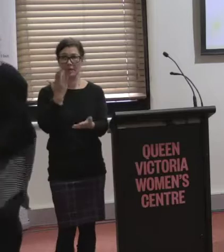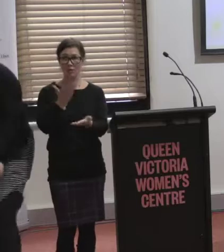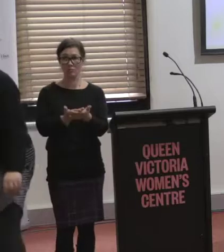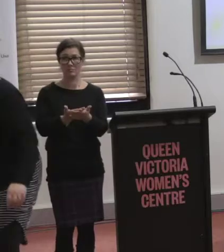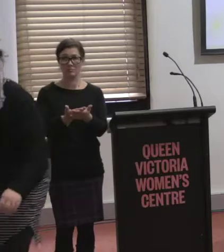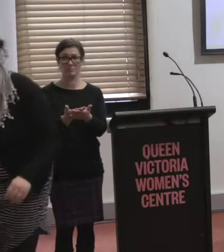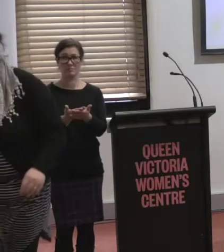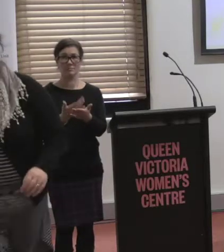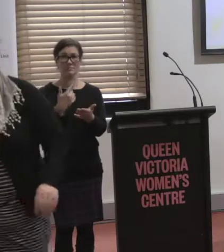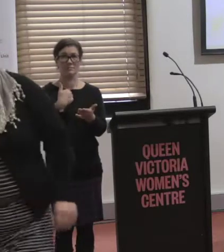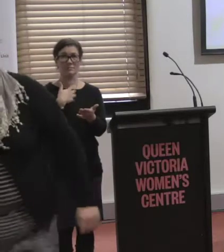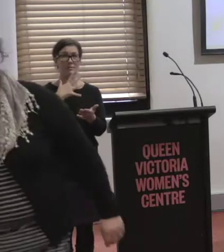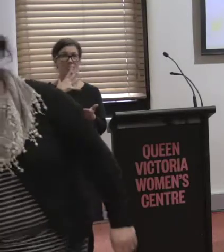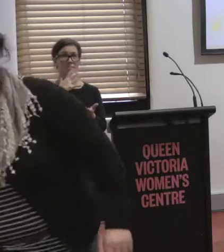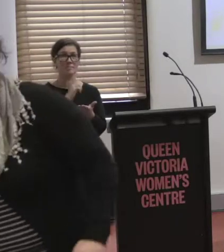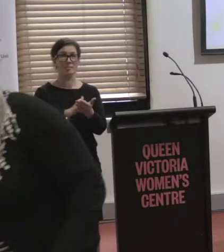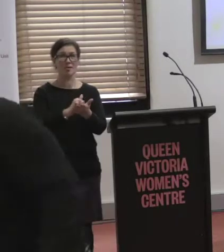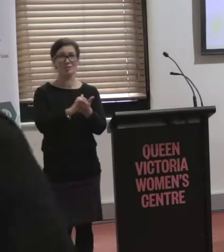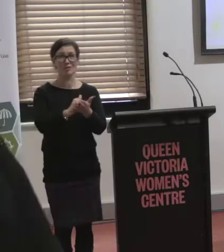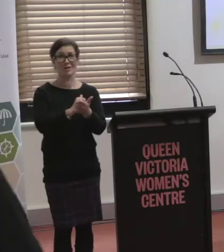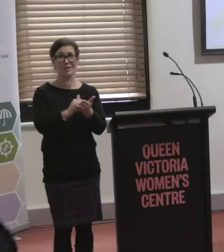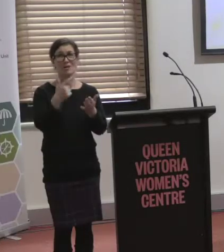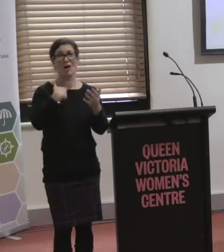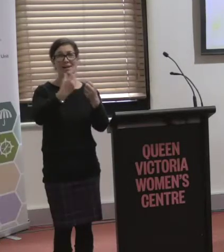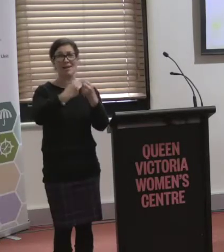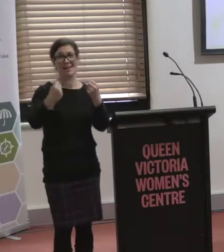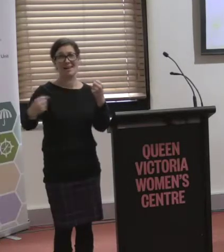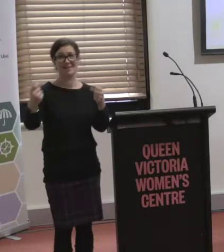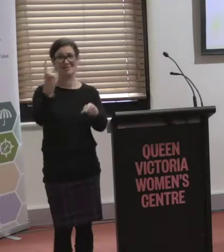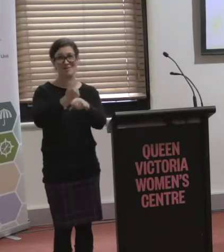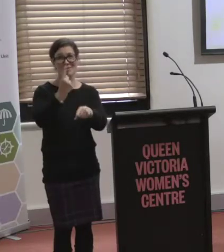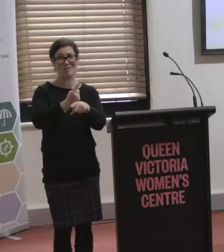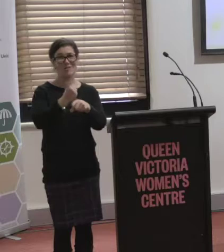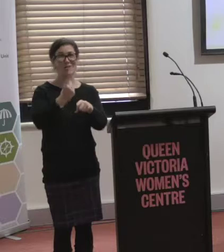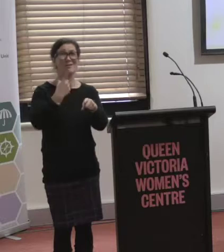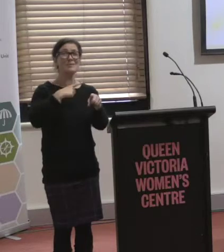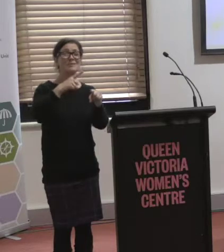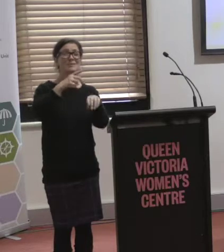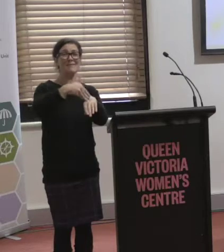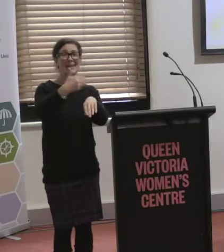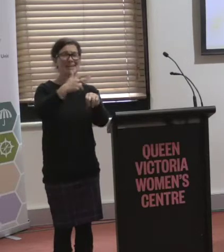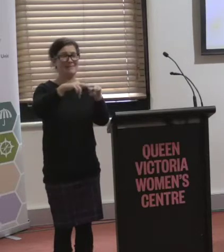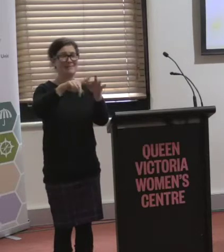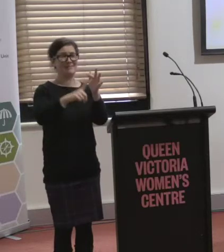I apologise in advance. I contend to waffle. see Felix has left the room but he can attest to that.